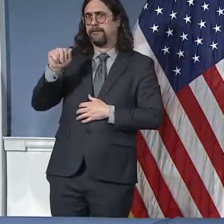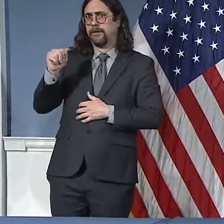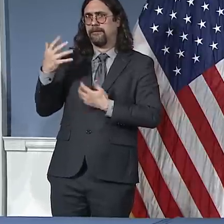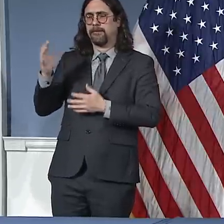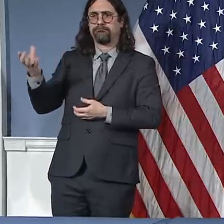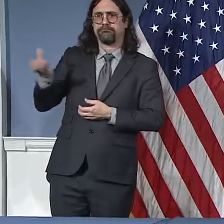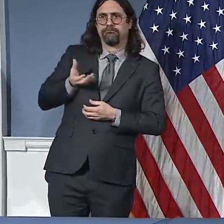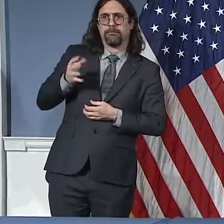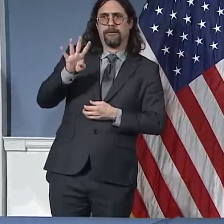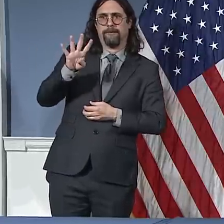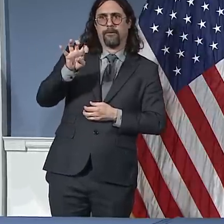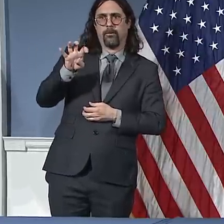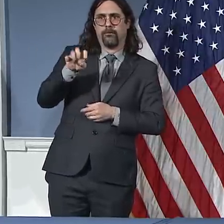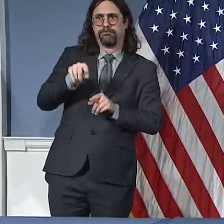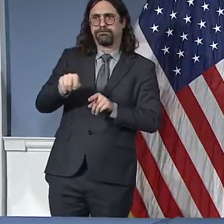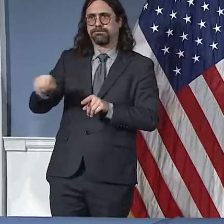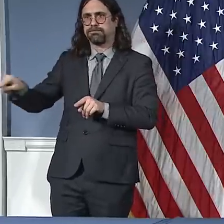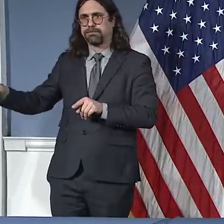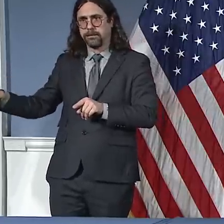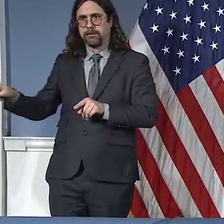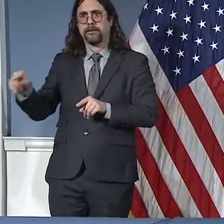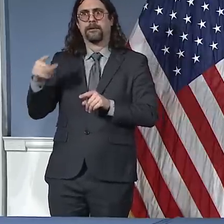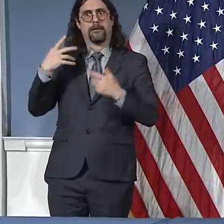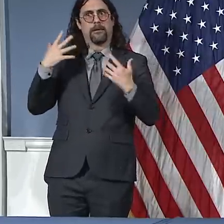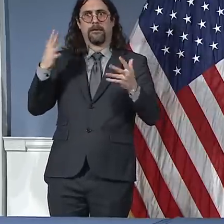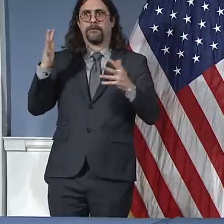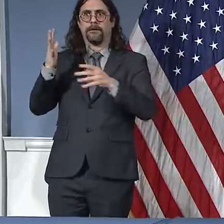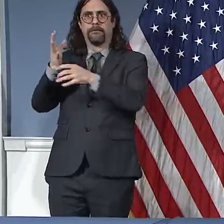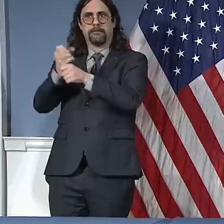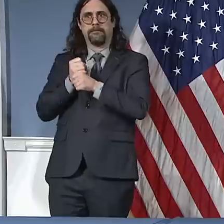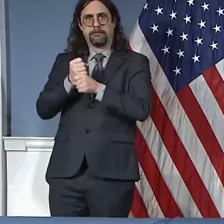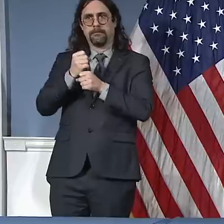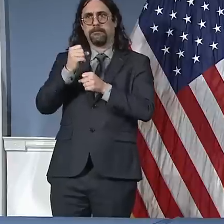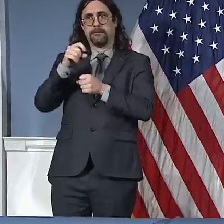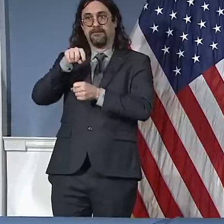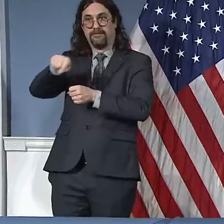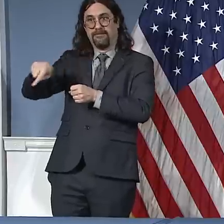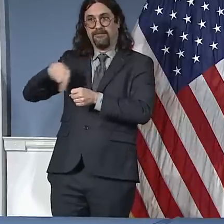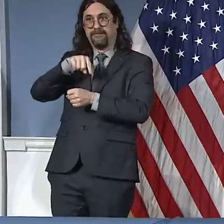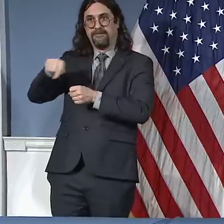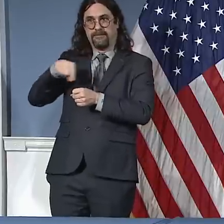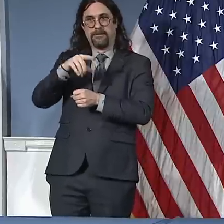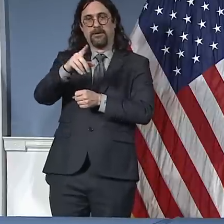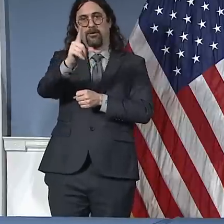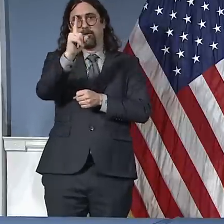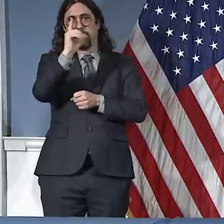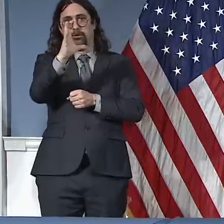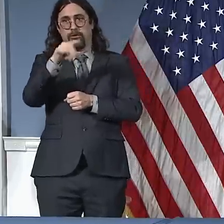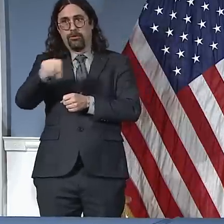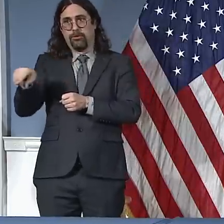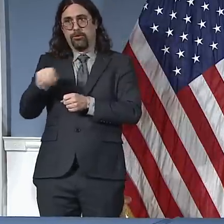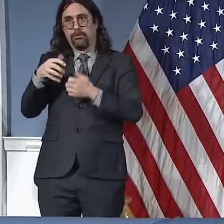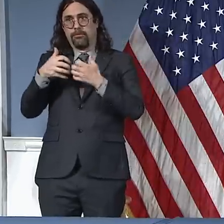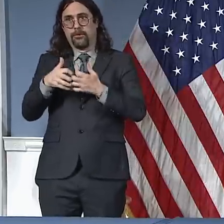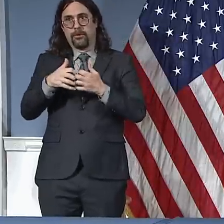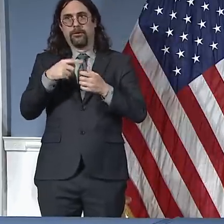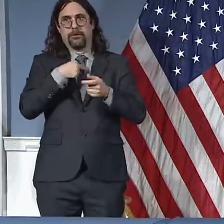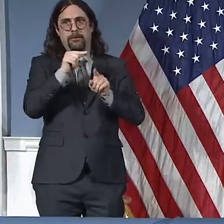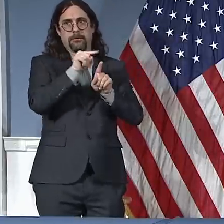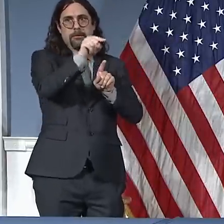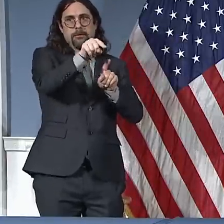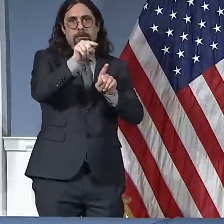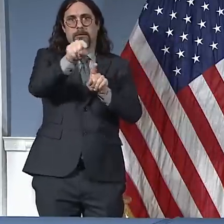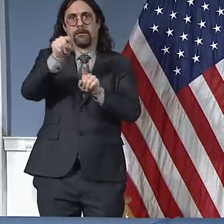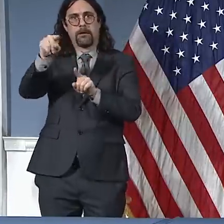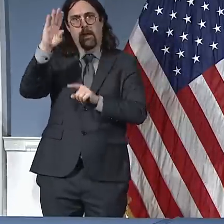to our public hospitals, 300 to a variety of other private, excuse me, and nonprofit hospitals around